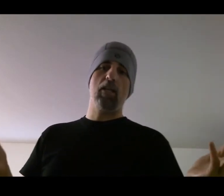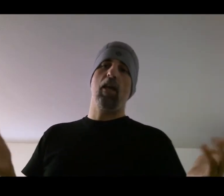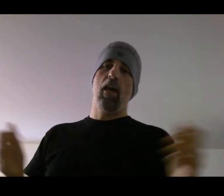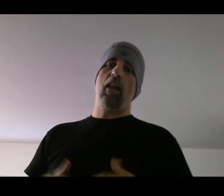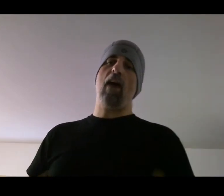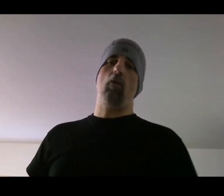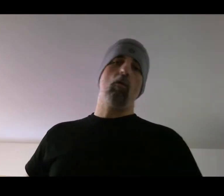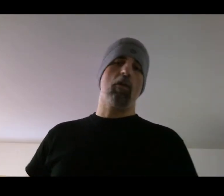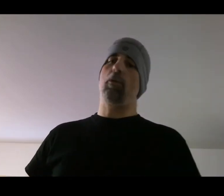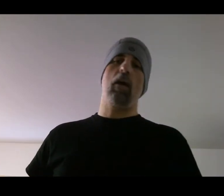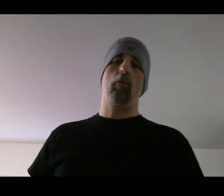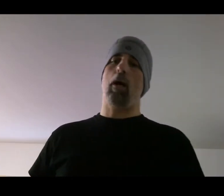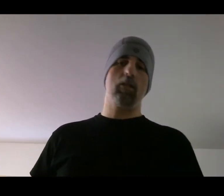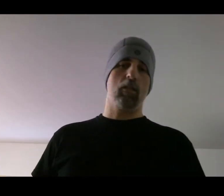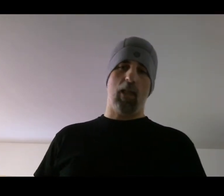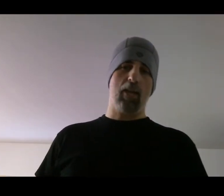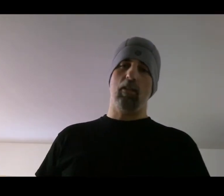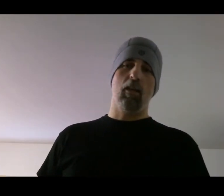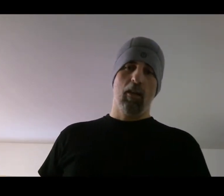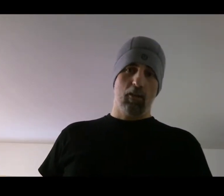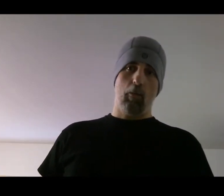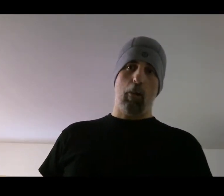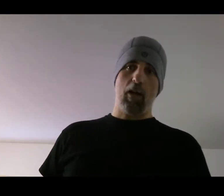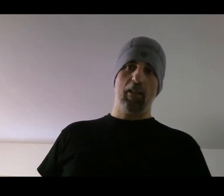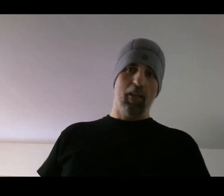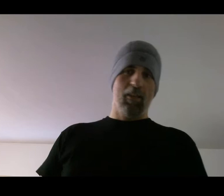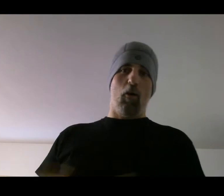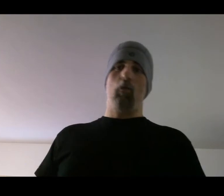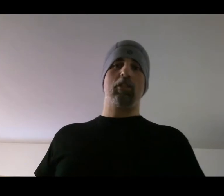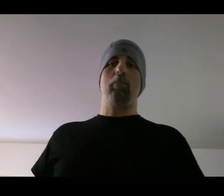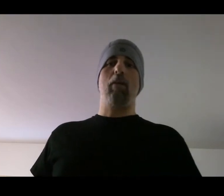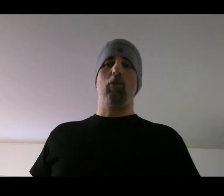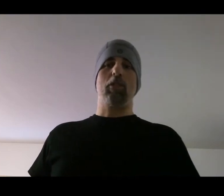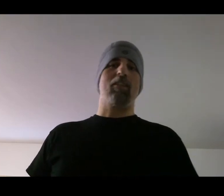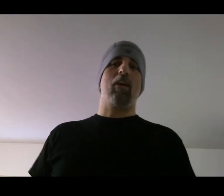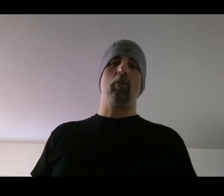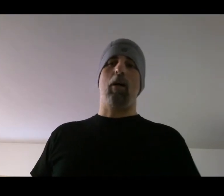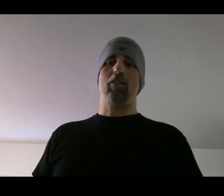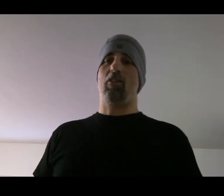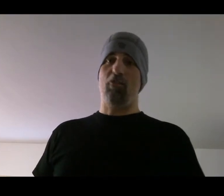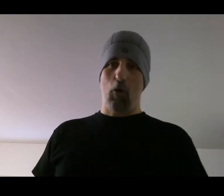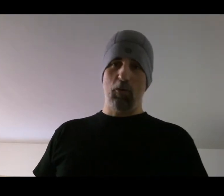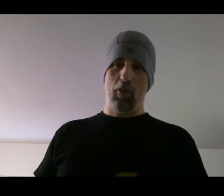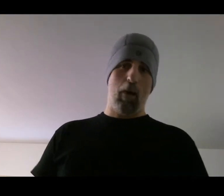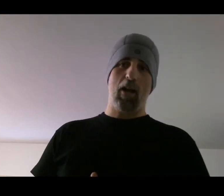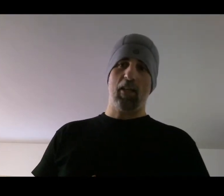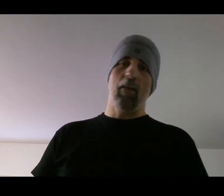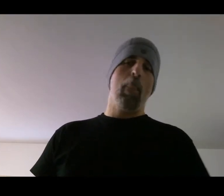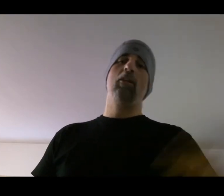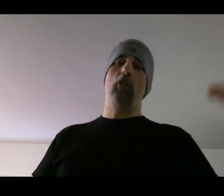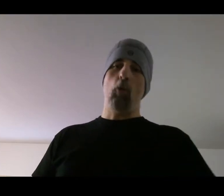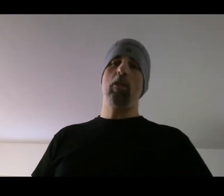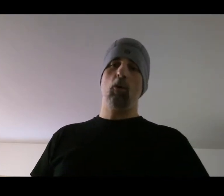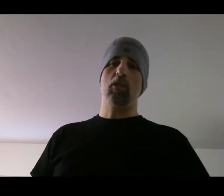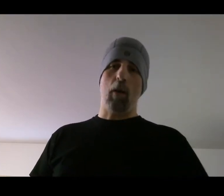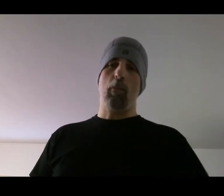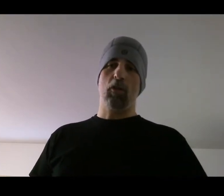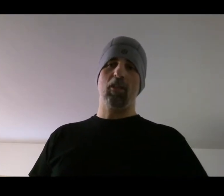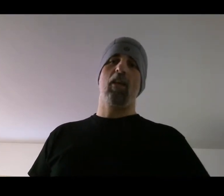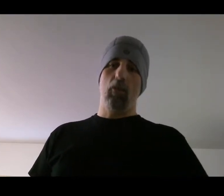and have over 300 punches landed to the body or sometimes over 600 punches thrown to the body. Show me those numbers in a